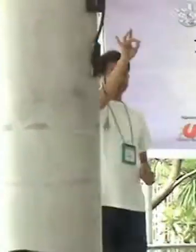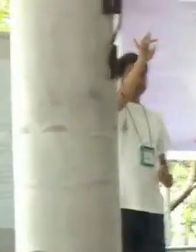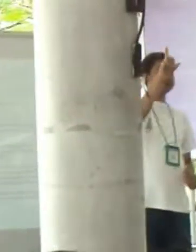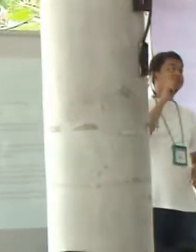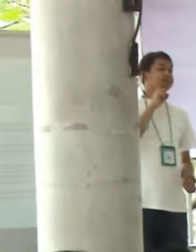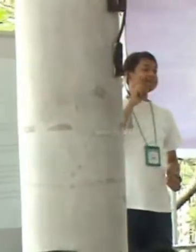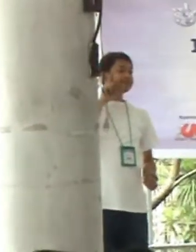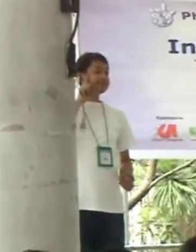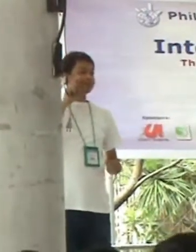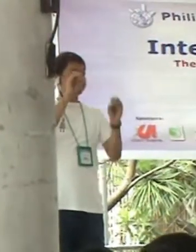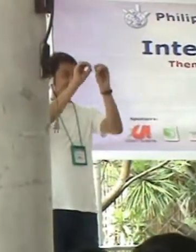So yung...